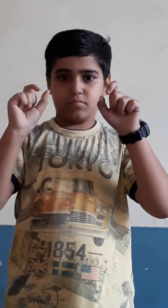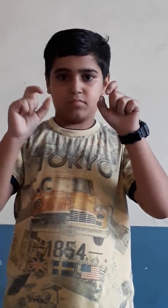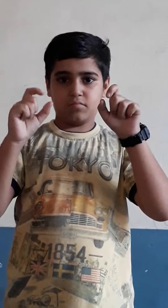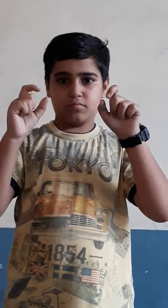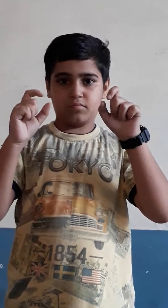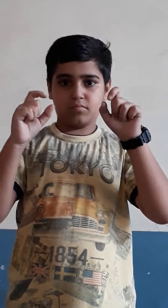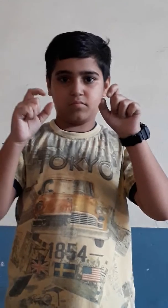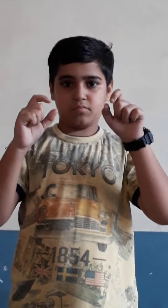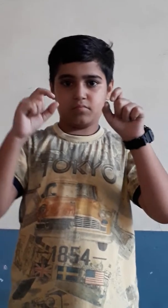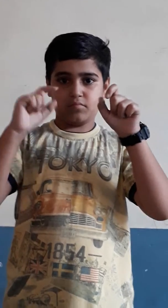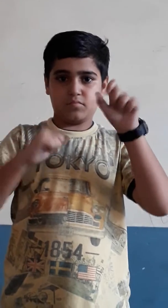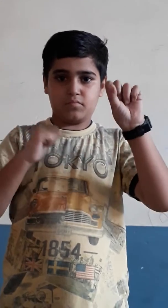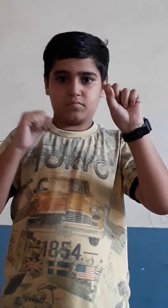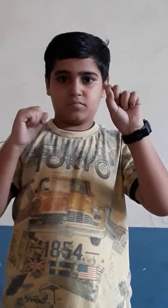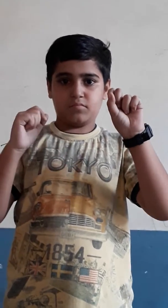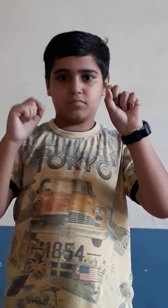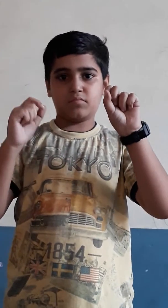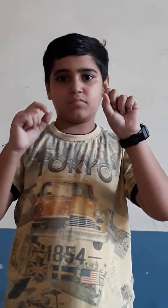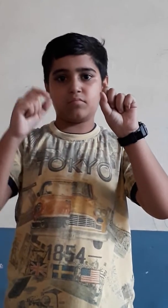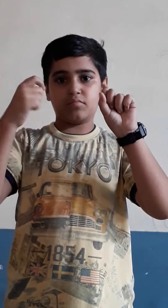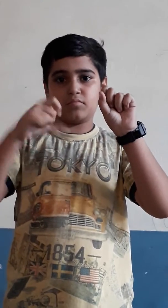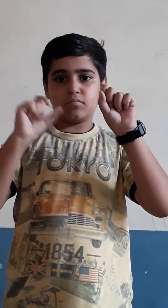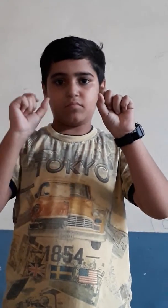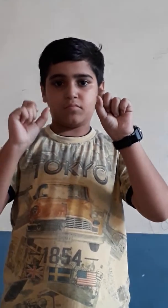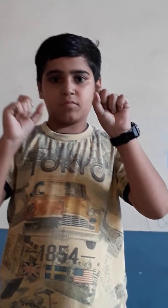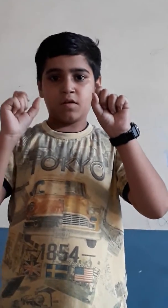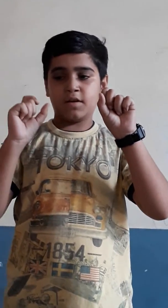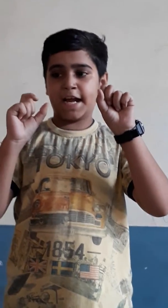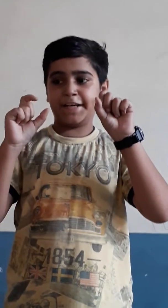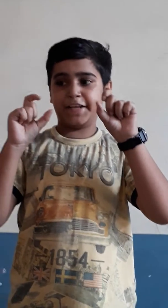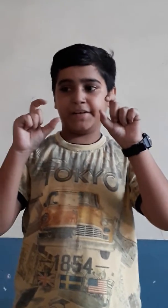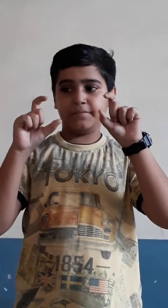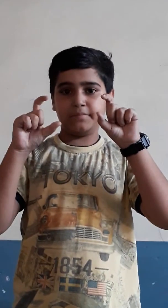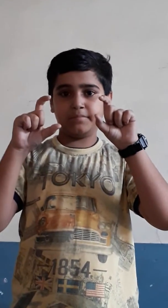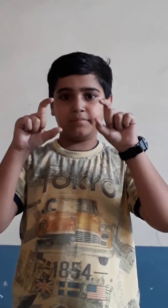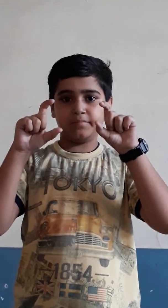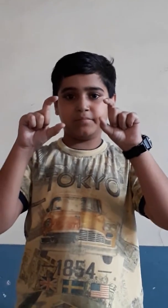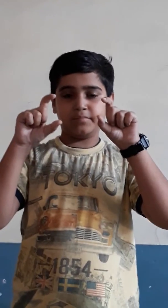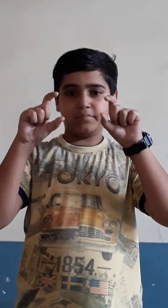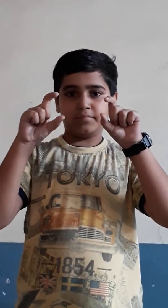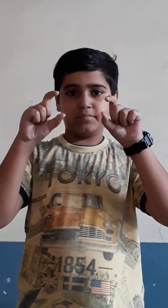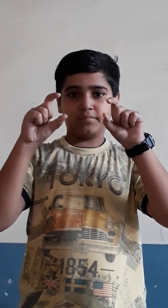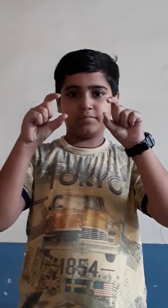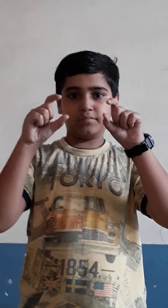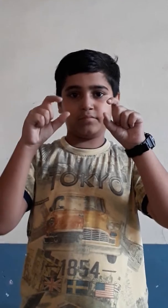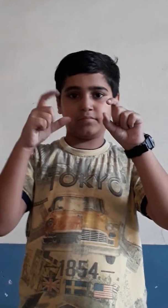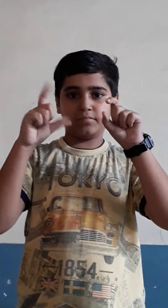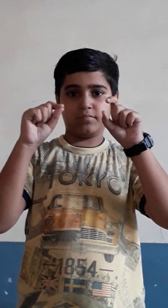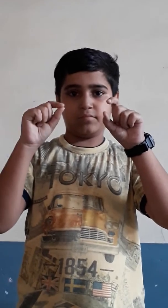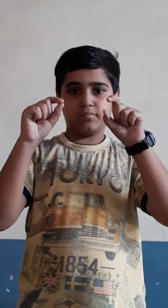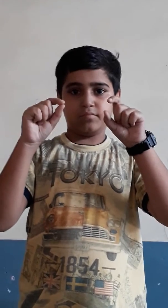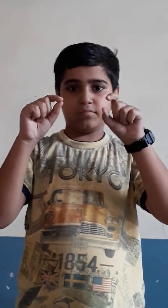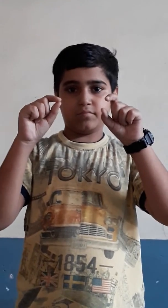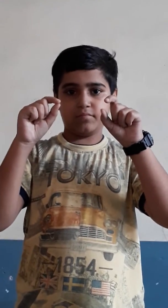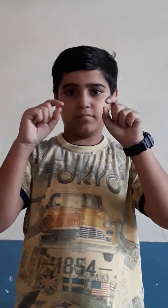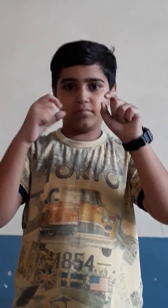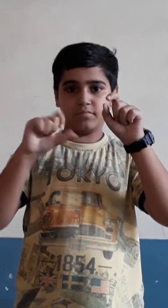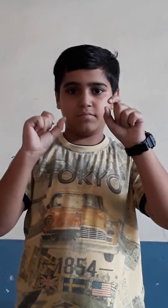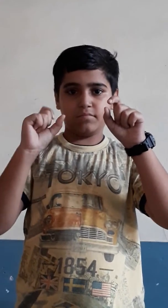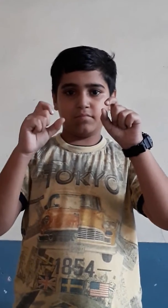plus 9, plus 2. Answer? 19. Good. Plus 8, plus 1, plus